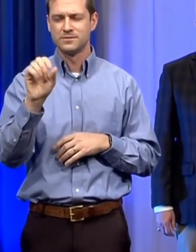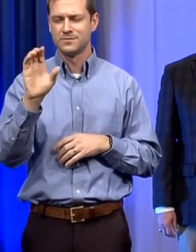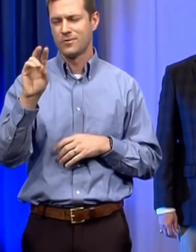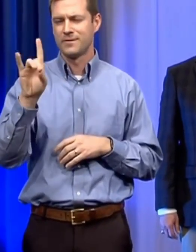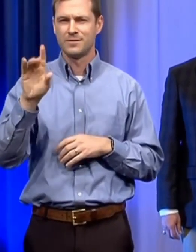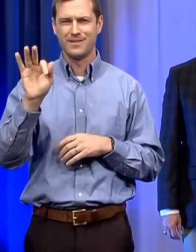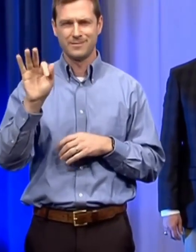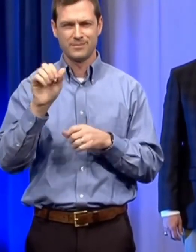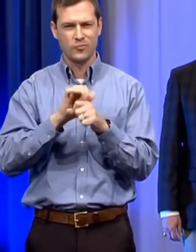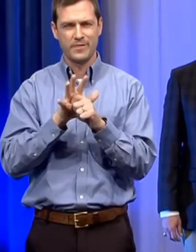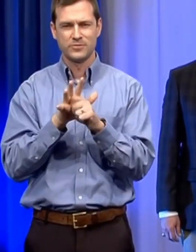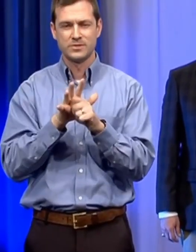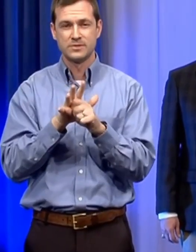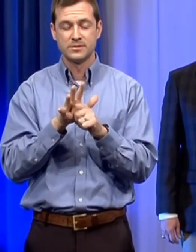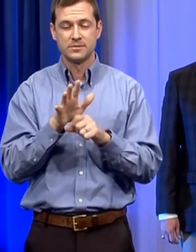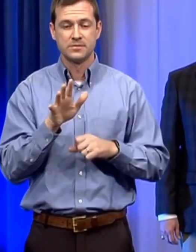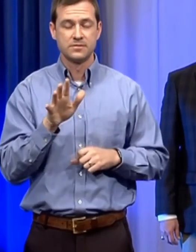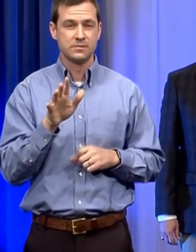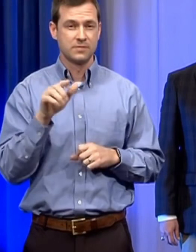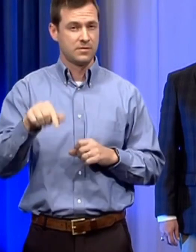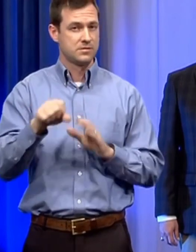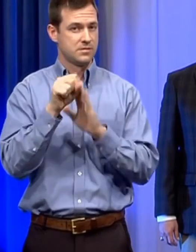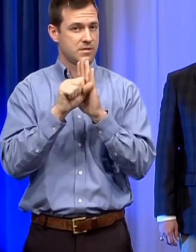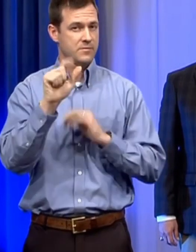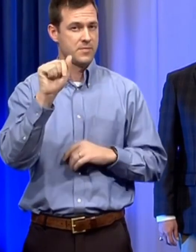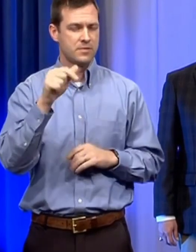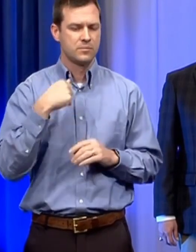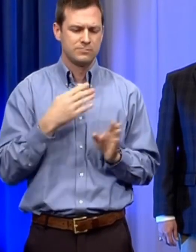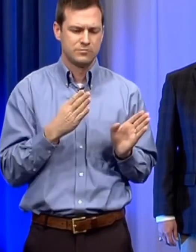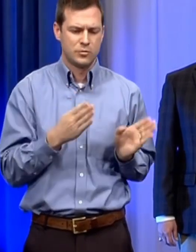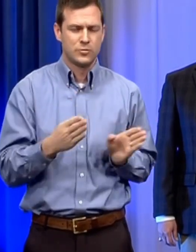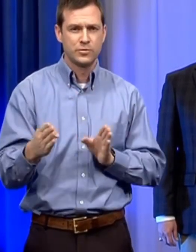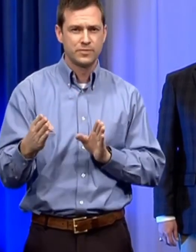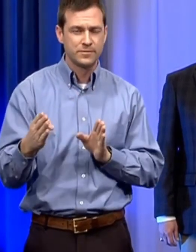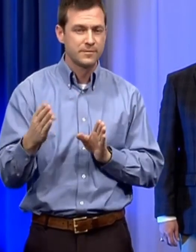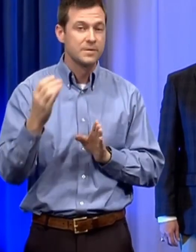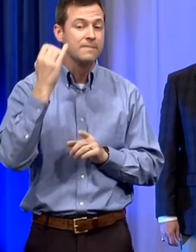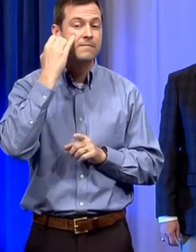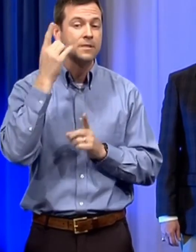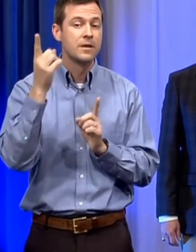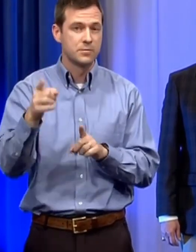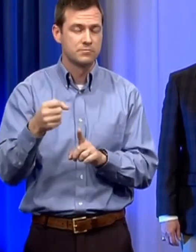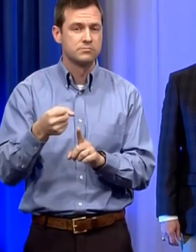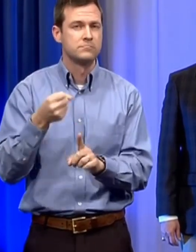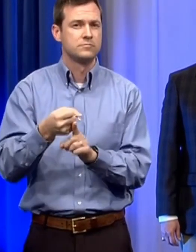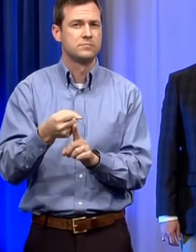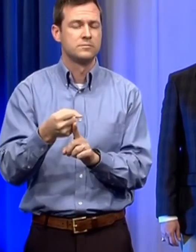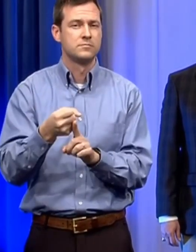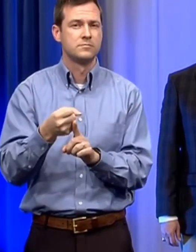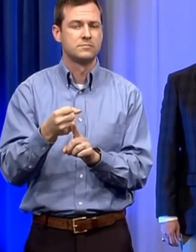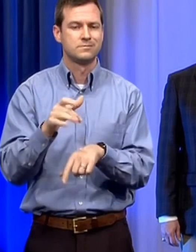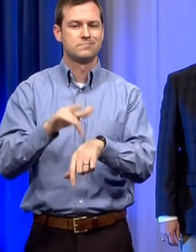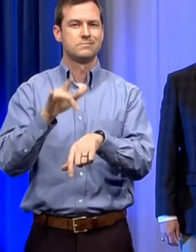as a state we have taken preliminary measures and made preparations in the case that this virus